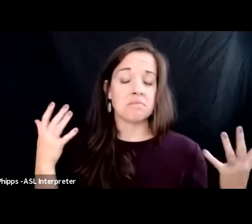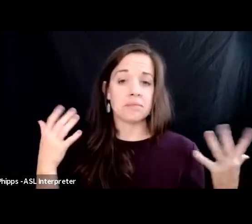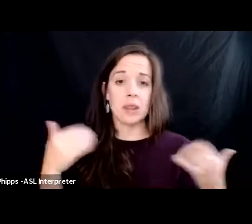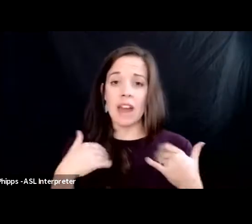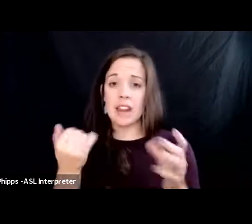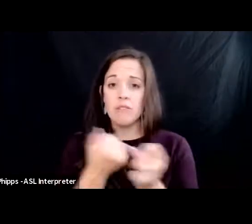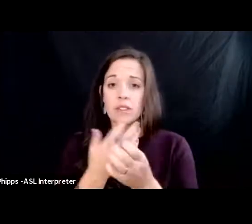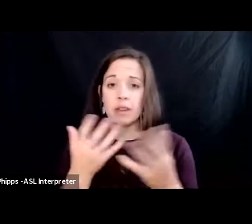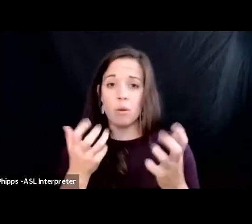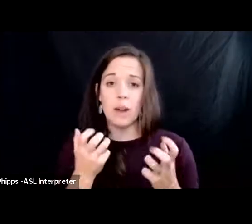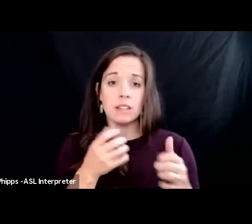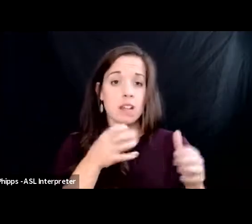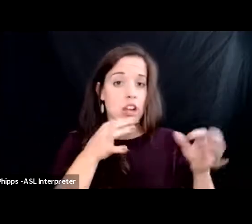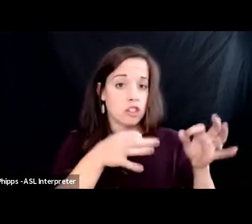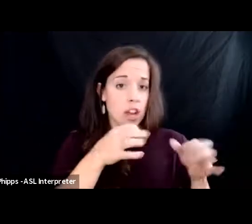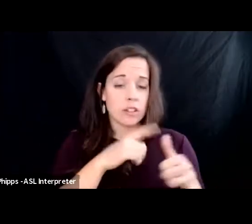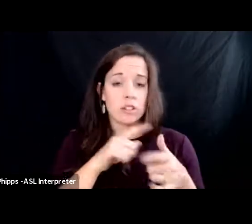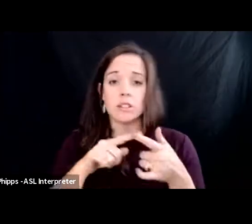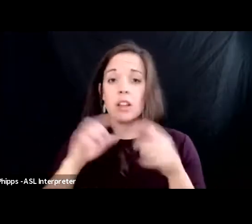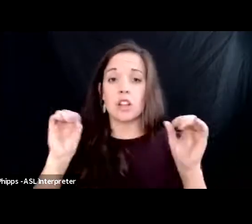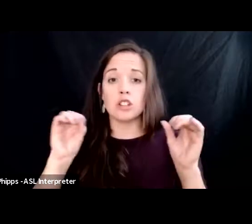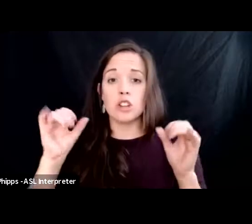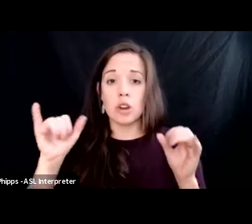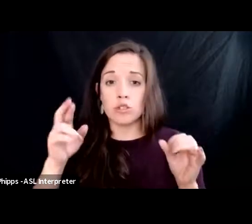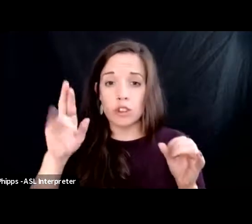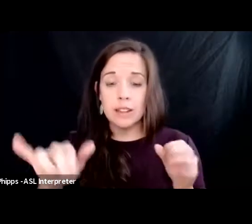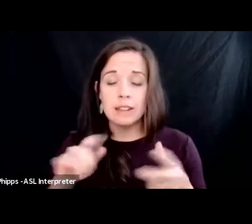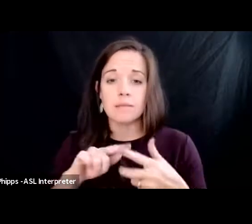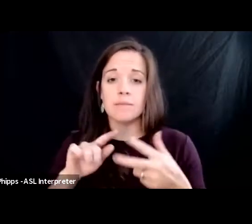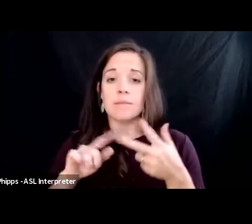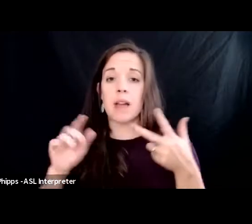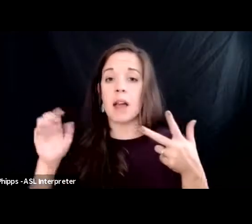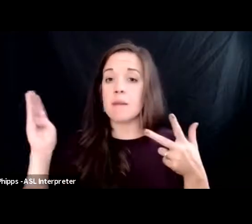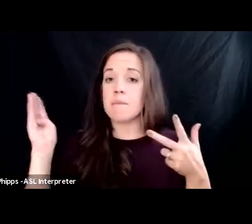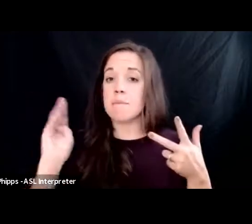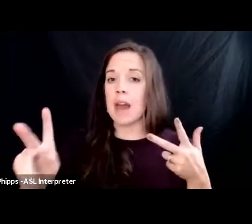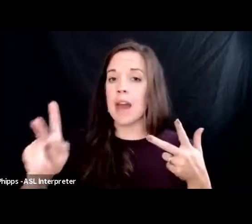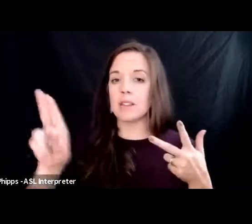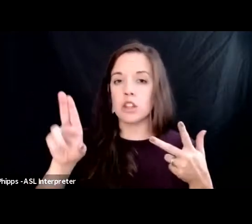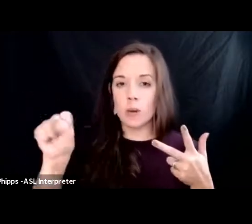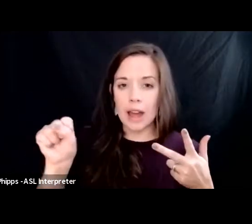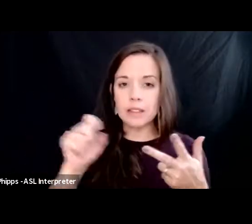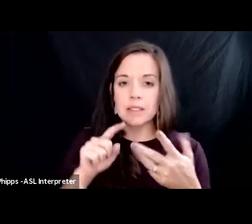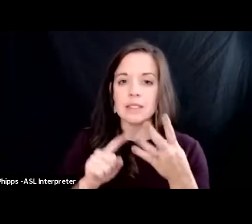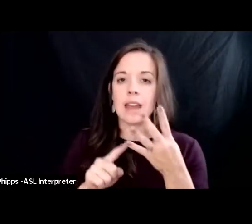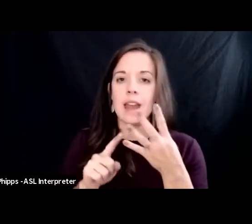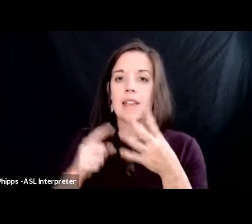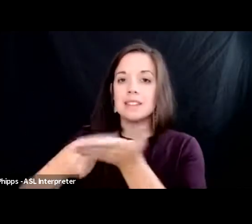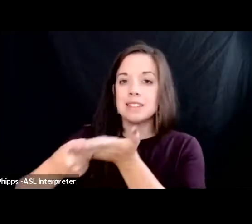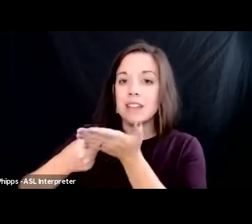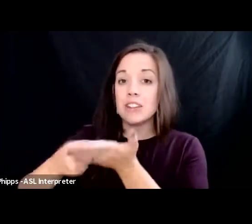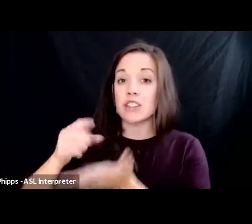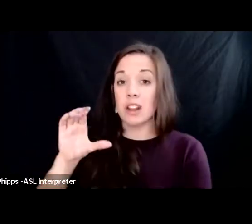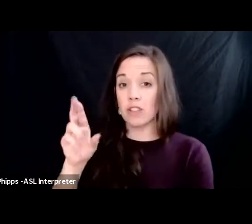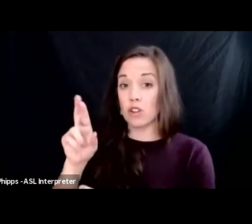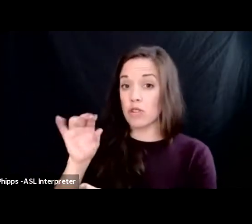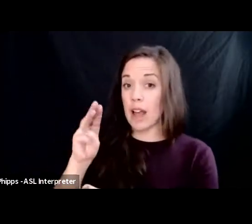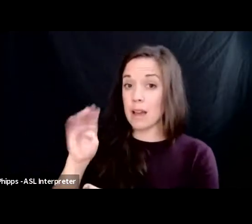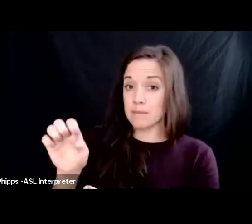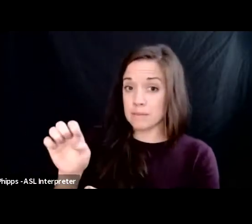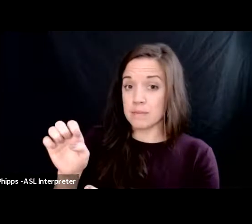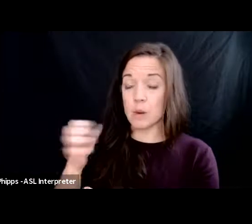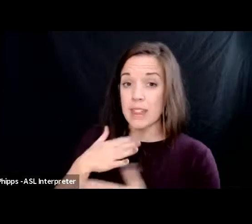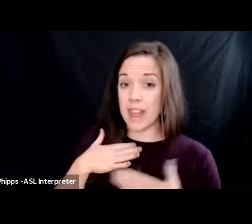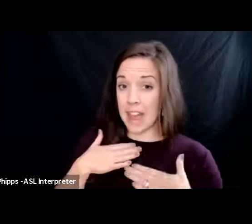it had no jury it was back in the united states and the discussion of the actual crime of what they were had admitted doing